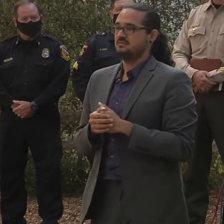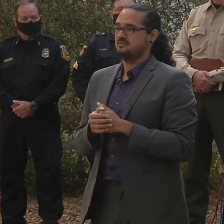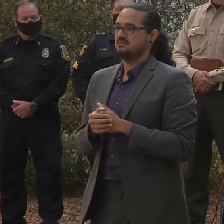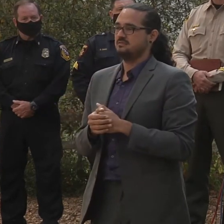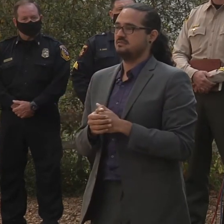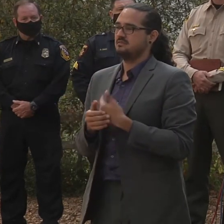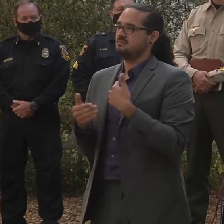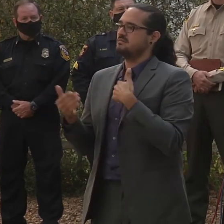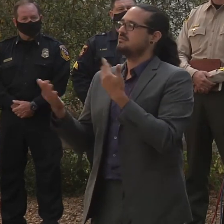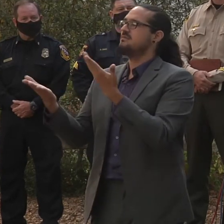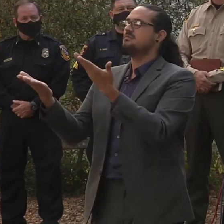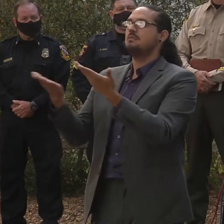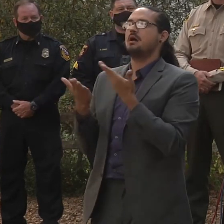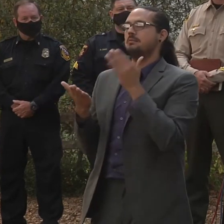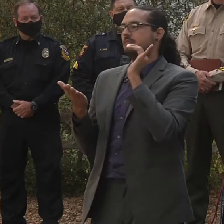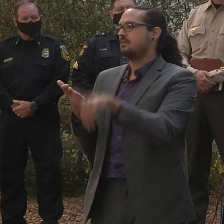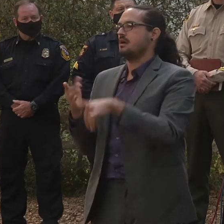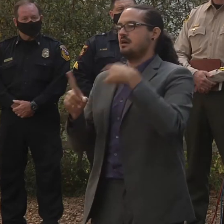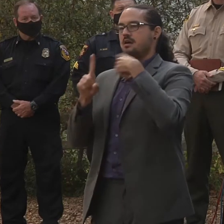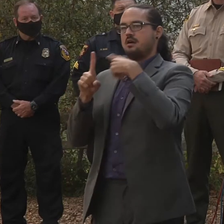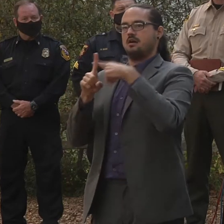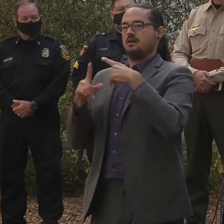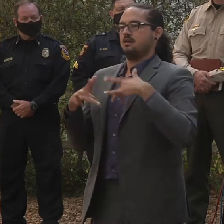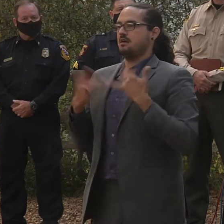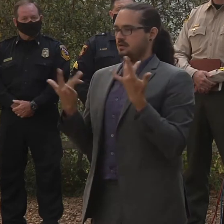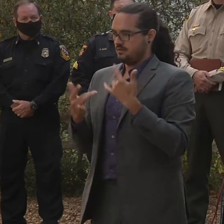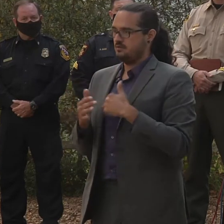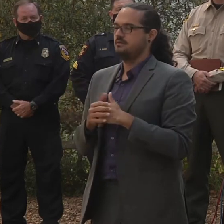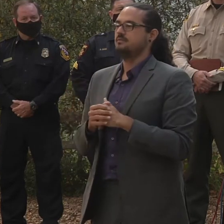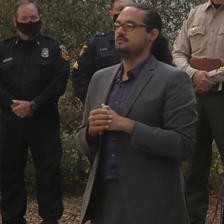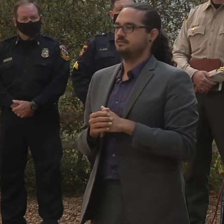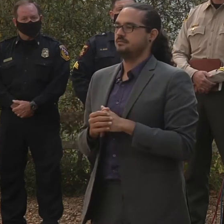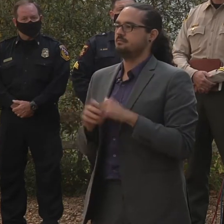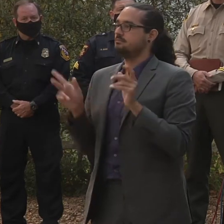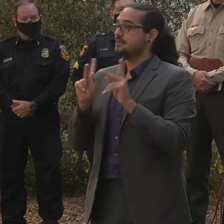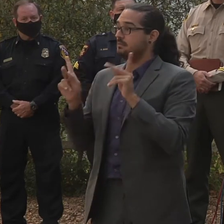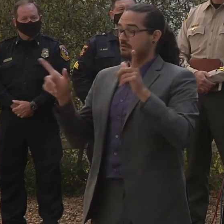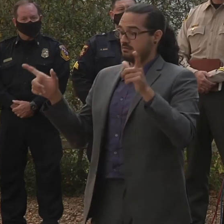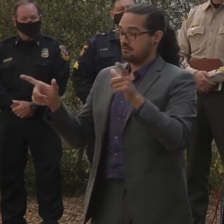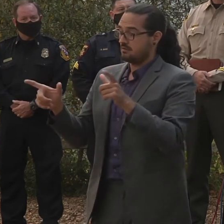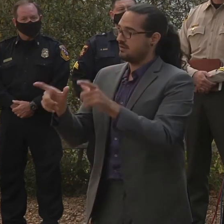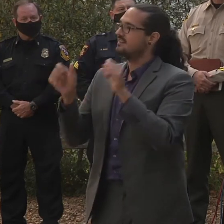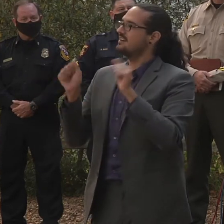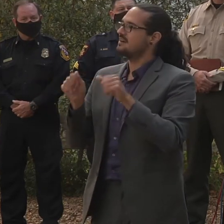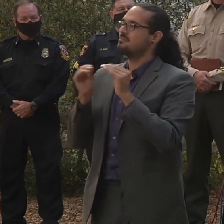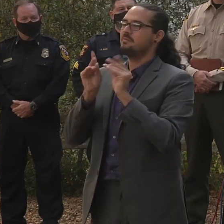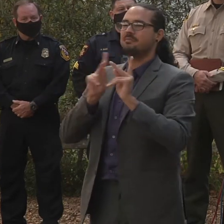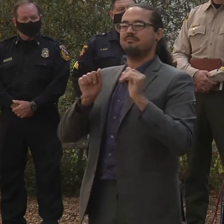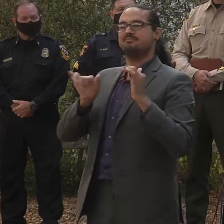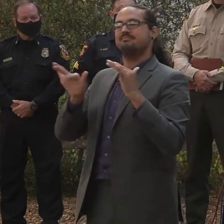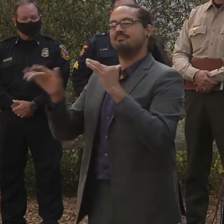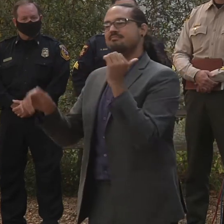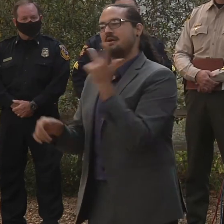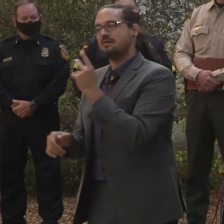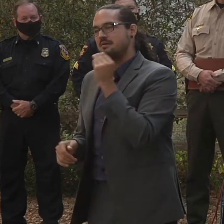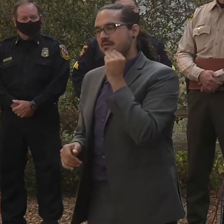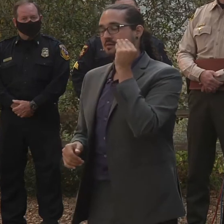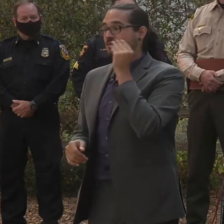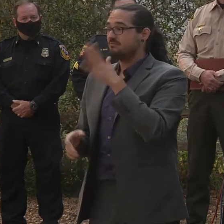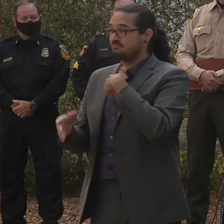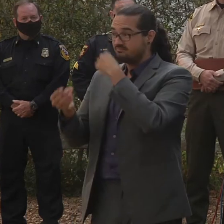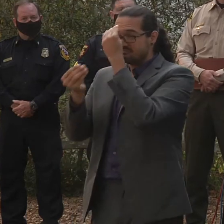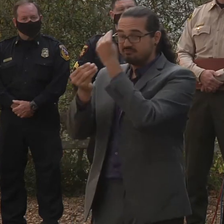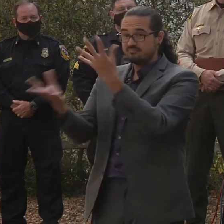of more people being able to go back to their homes. So, I have to tell you that I have,